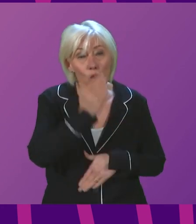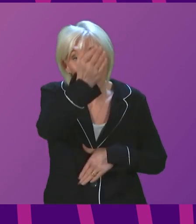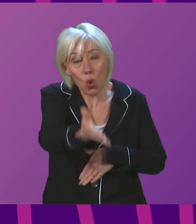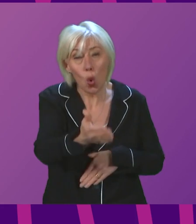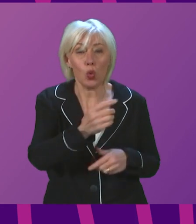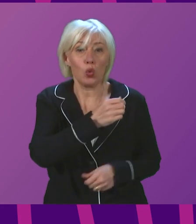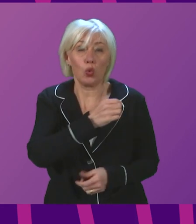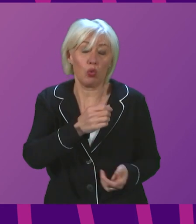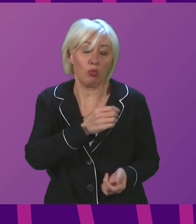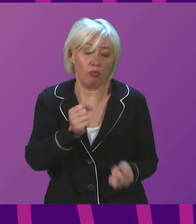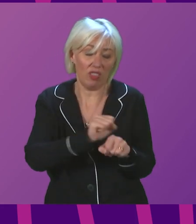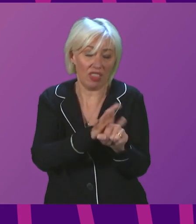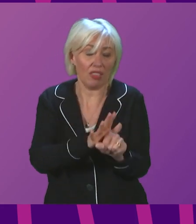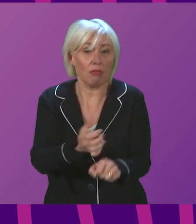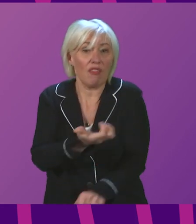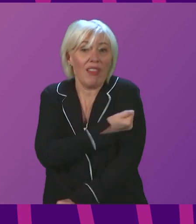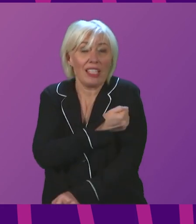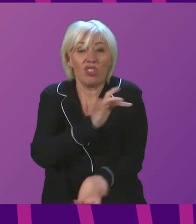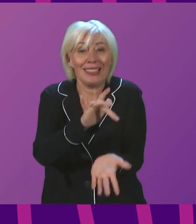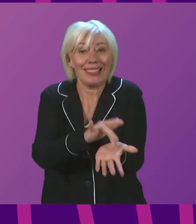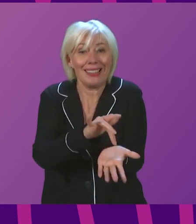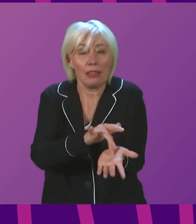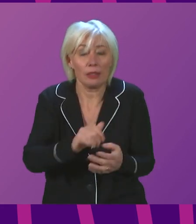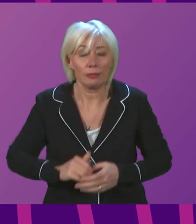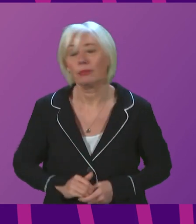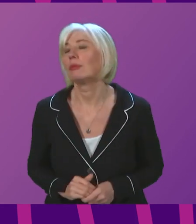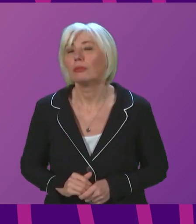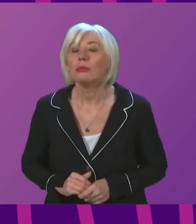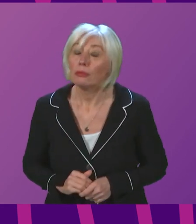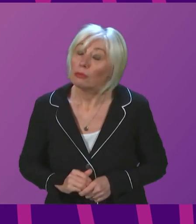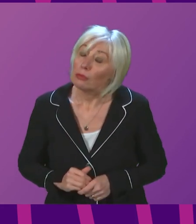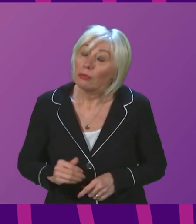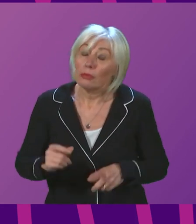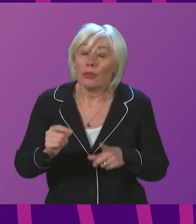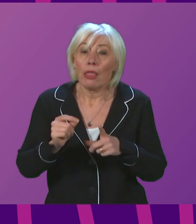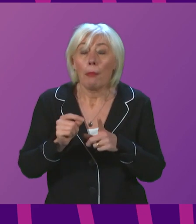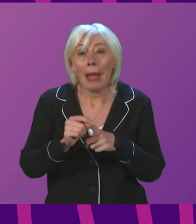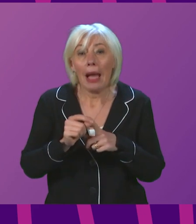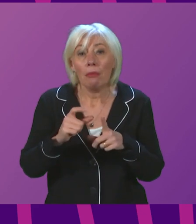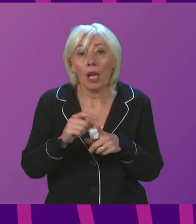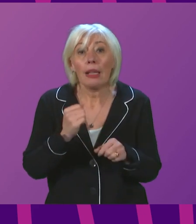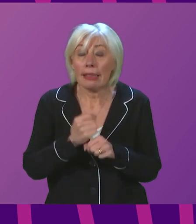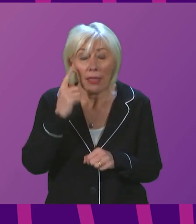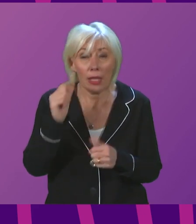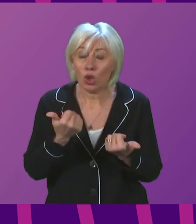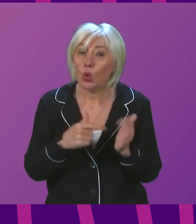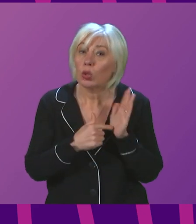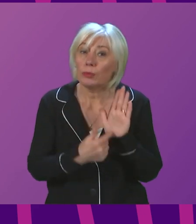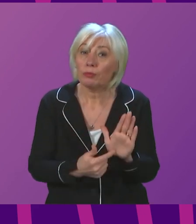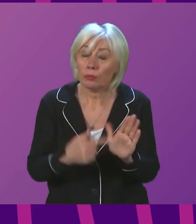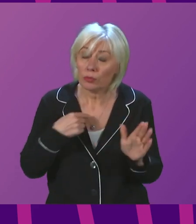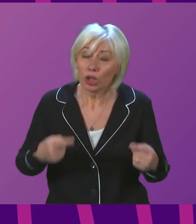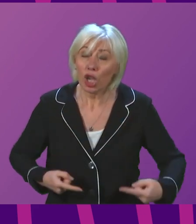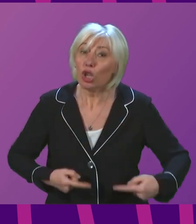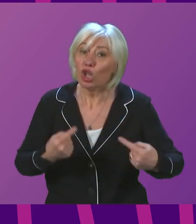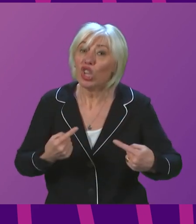centre? The First Minister. I think Pam Duncan-Clancy illustrates very well there a challenge that I have